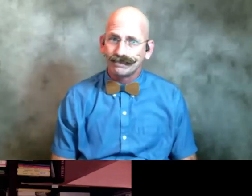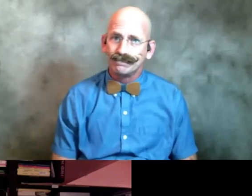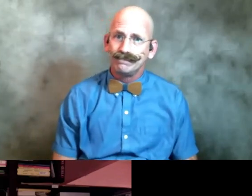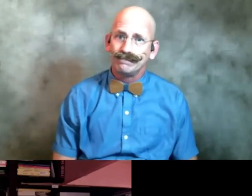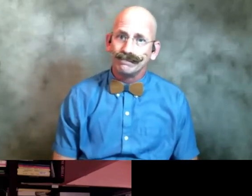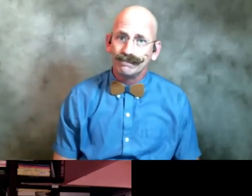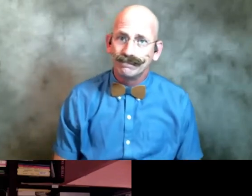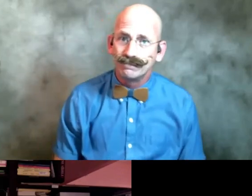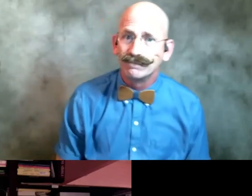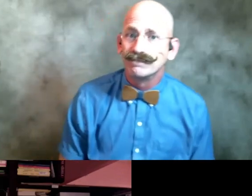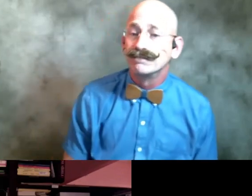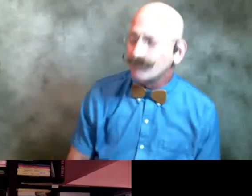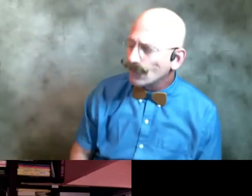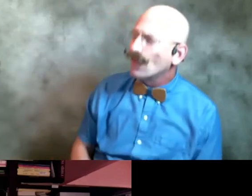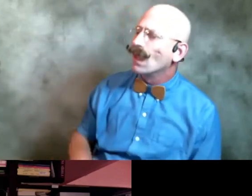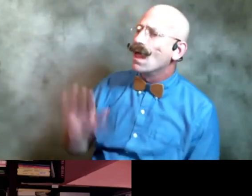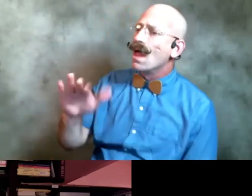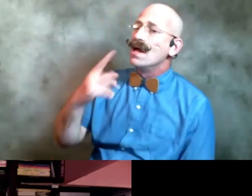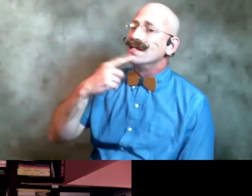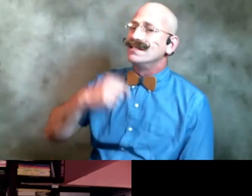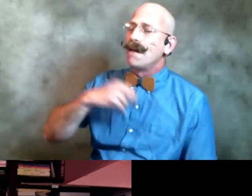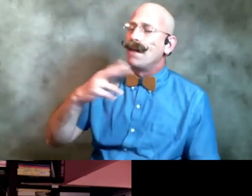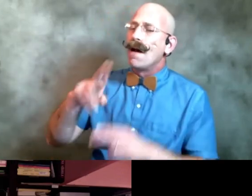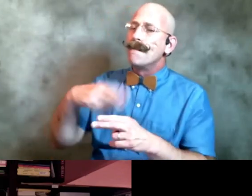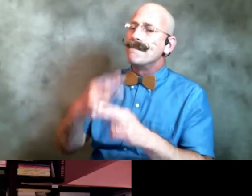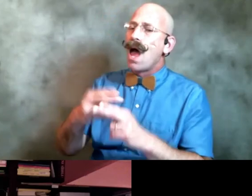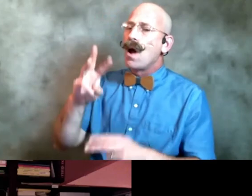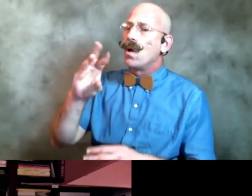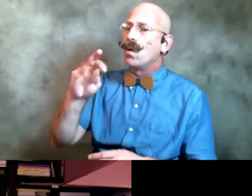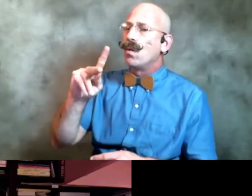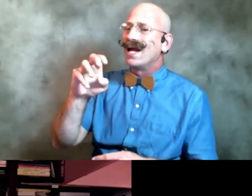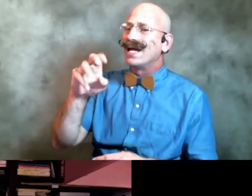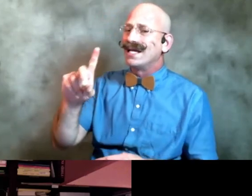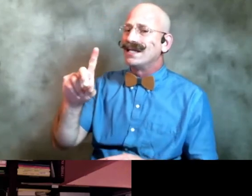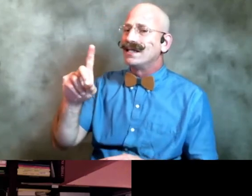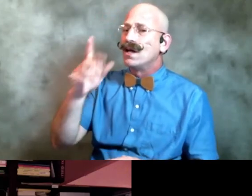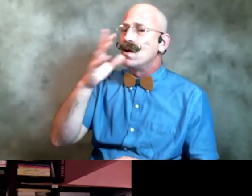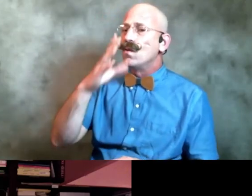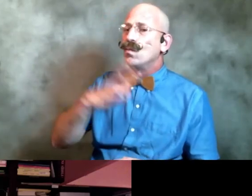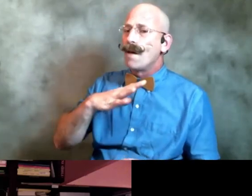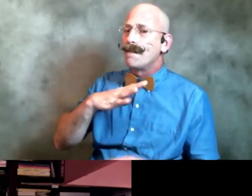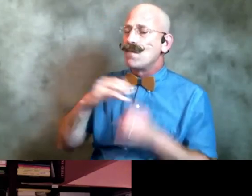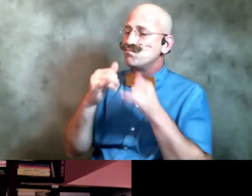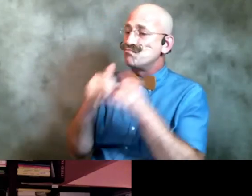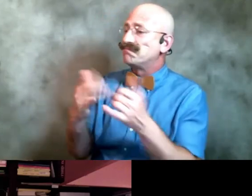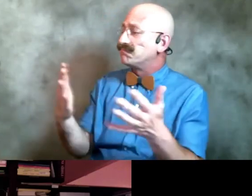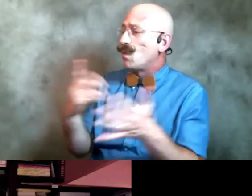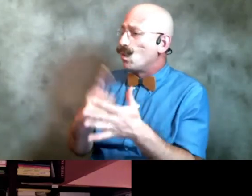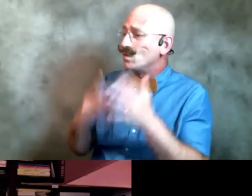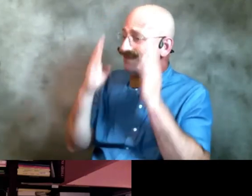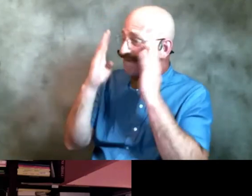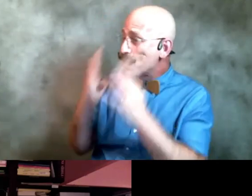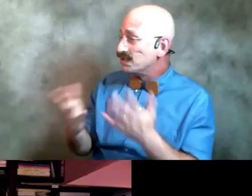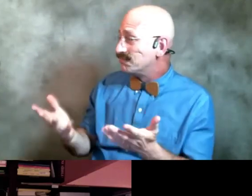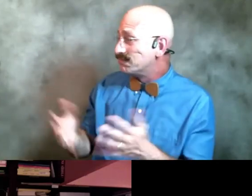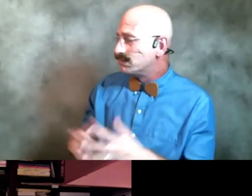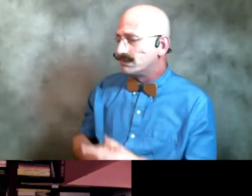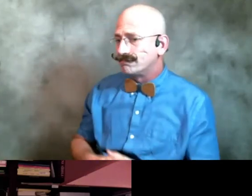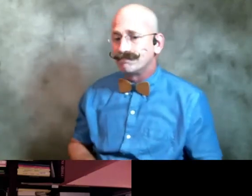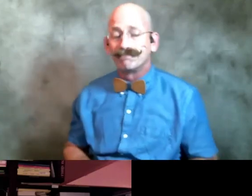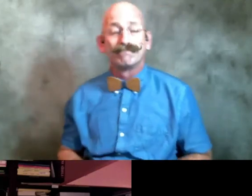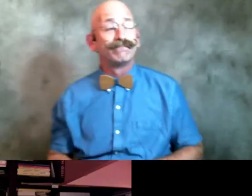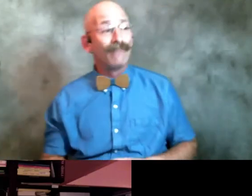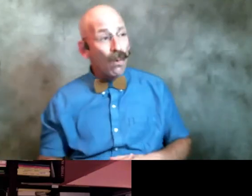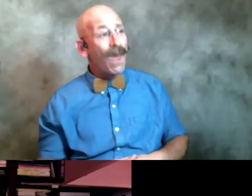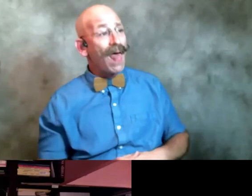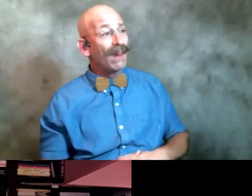would you tell us also about the wicked woman prize what what's the focus of the um for anyone who's a poet i